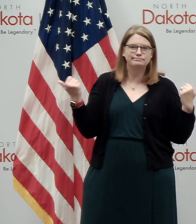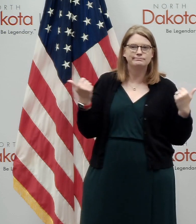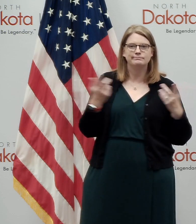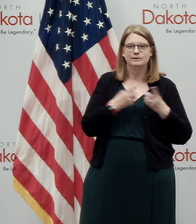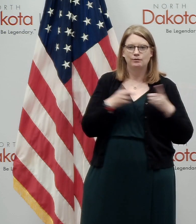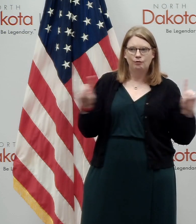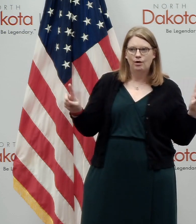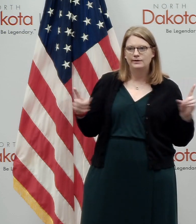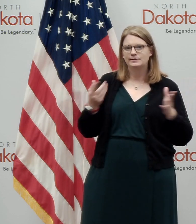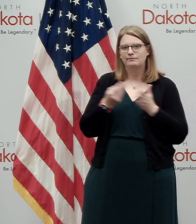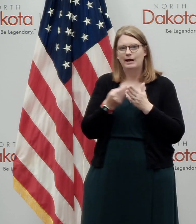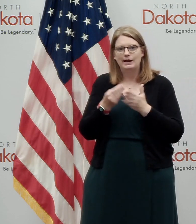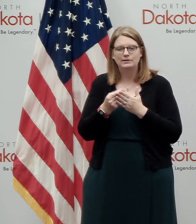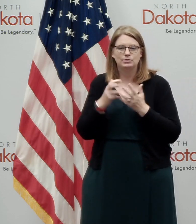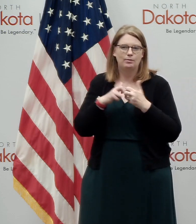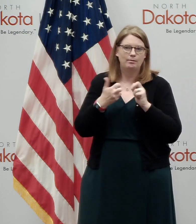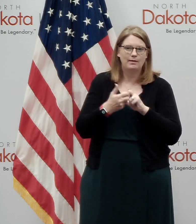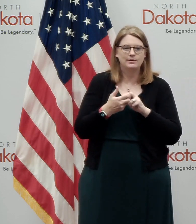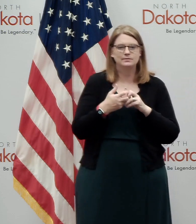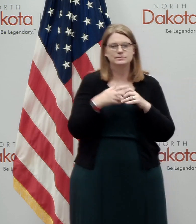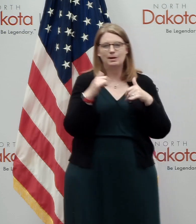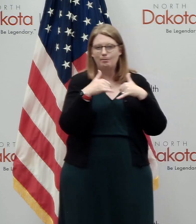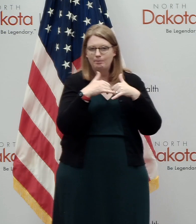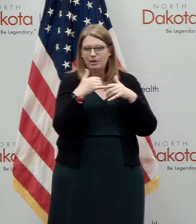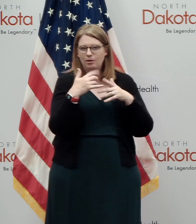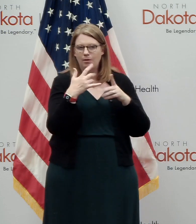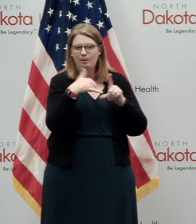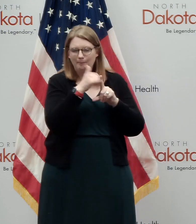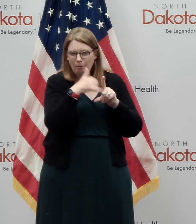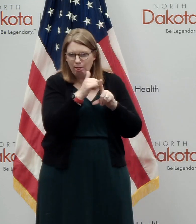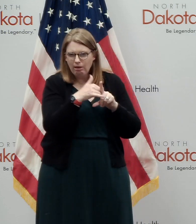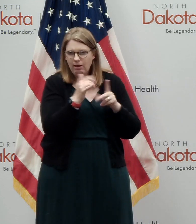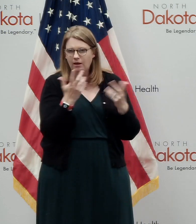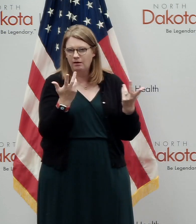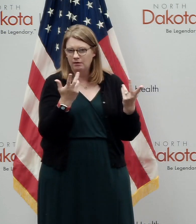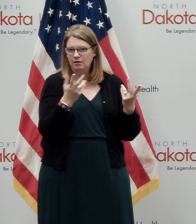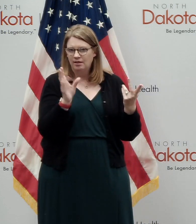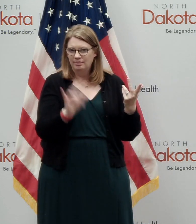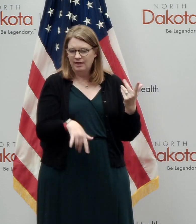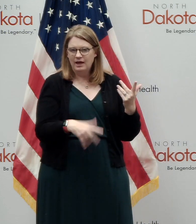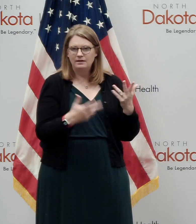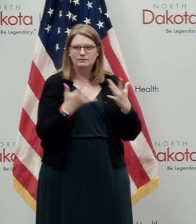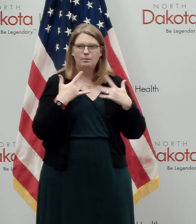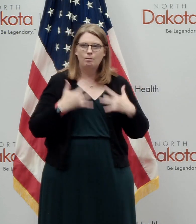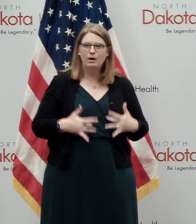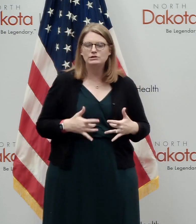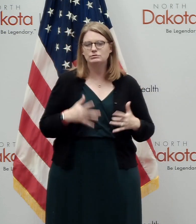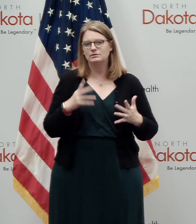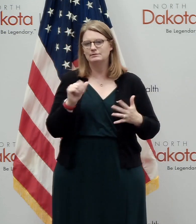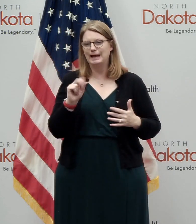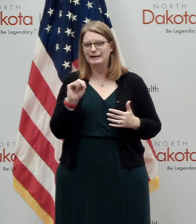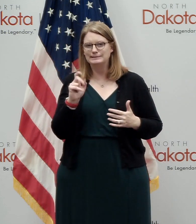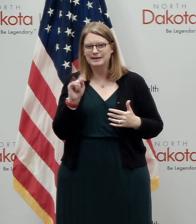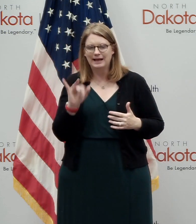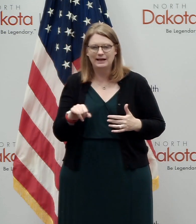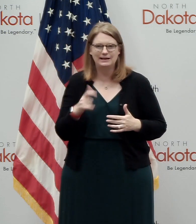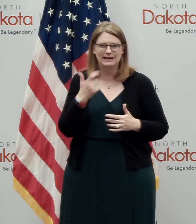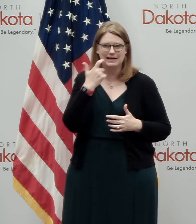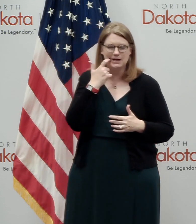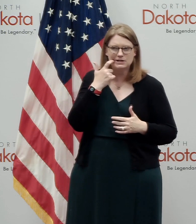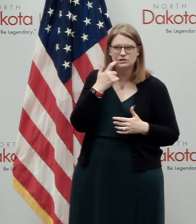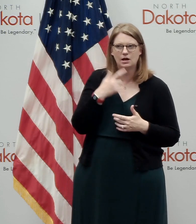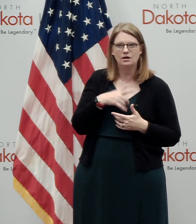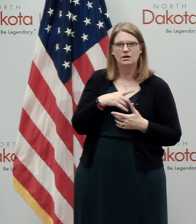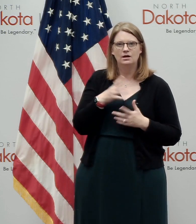financial crisis, bullying, uh, other life transitions or loss. Conditions like depression, anxiety, substance abuse,